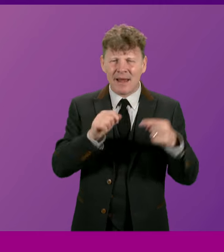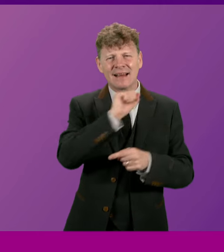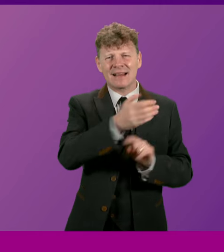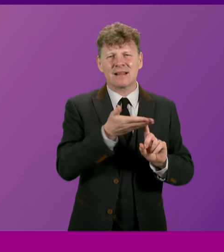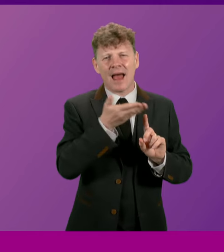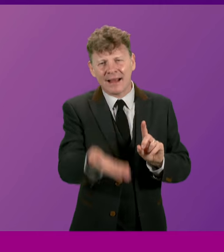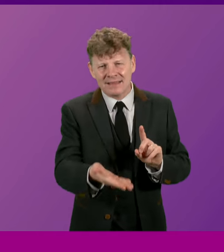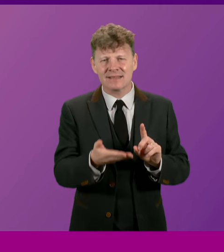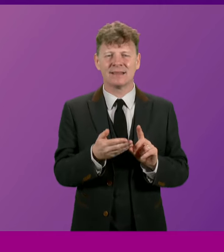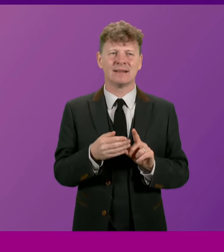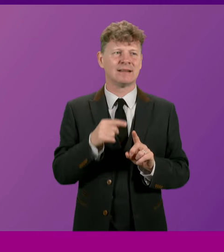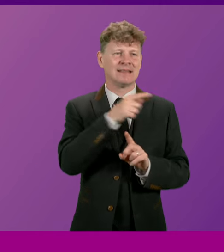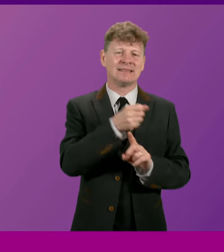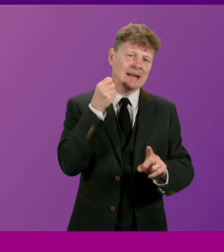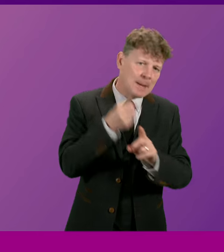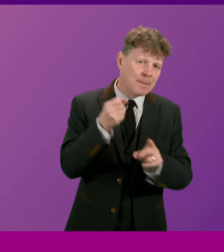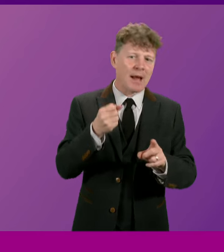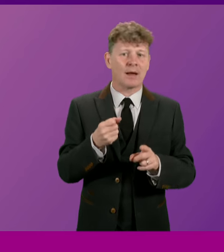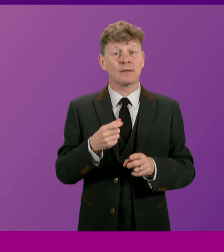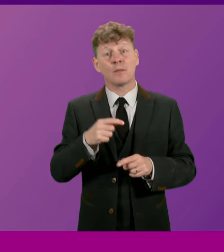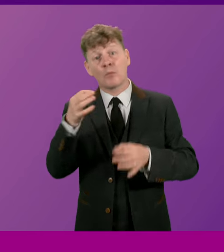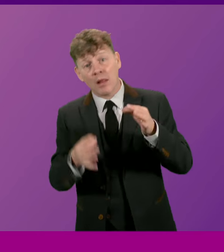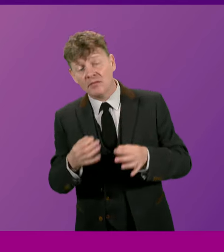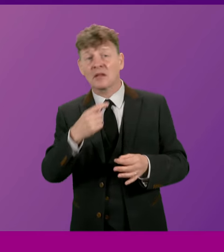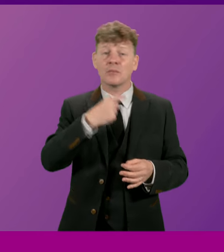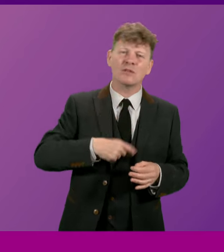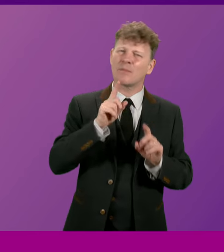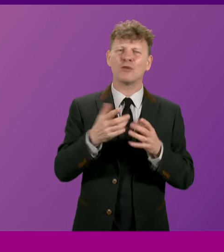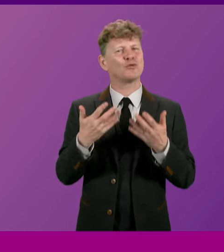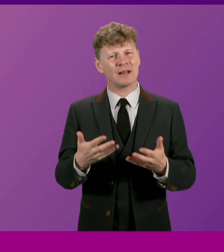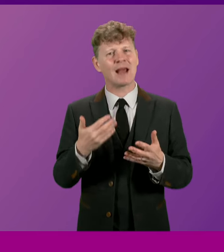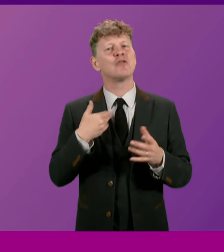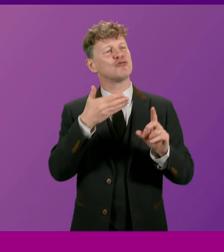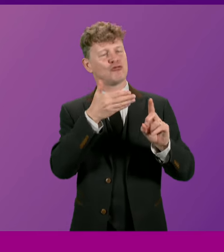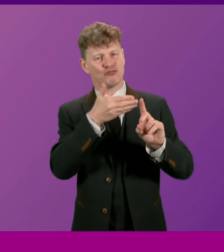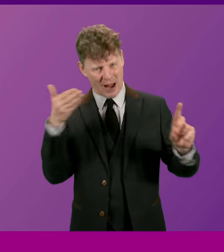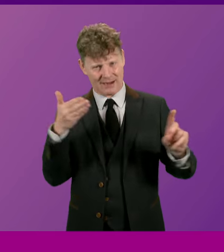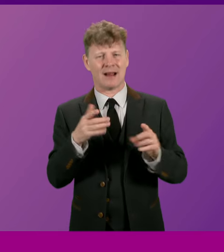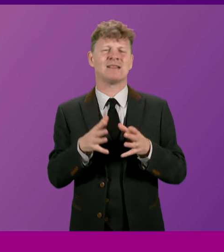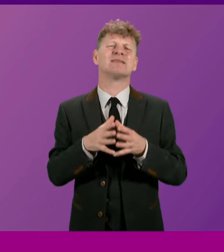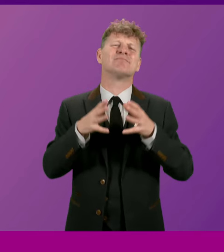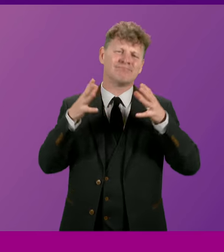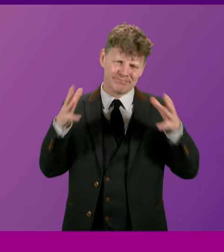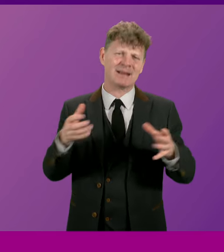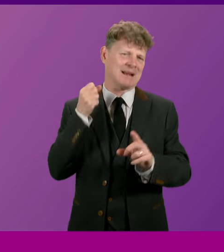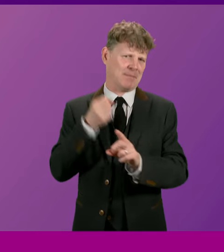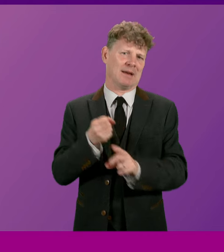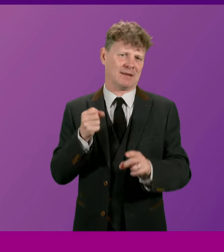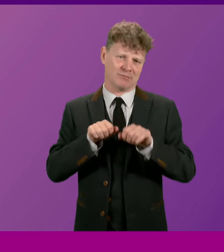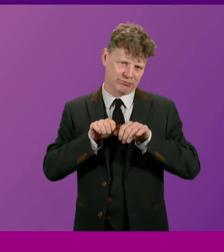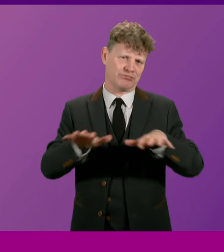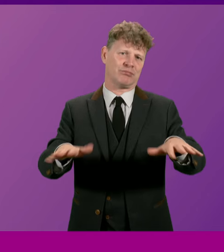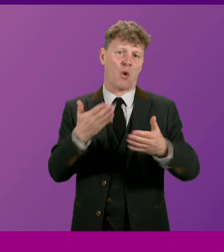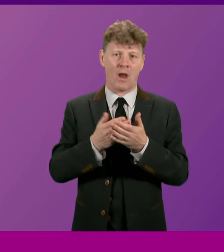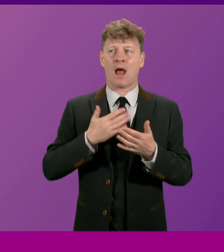the impact he had, both political and personal, but today we recognise the substantial impact that he had on